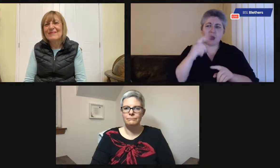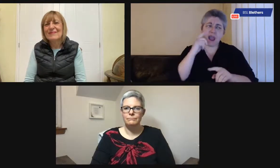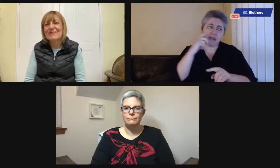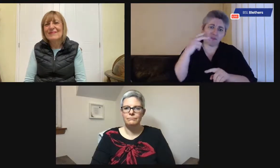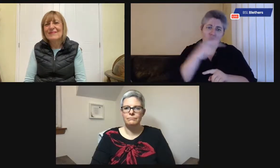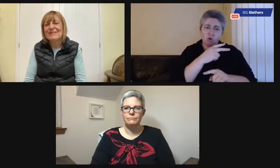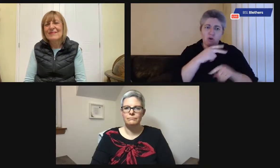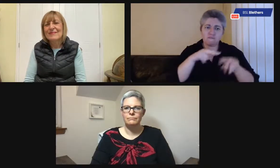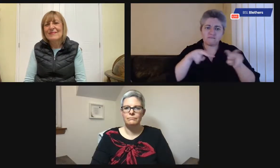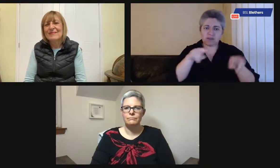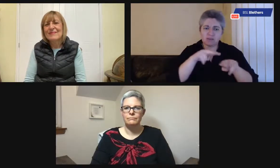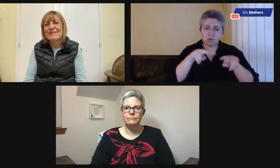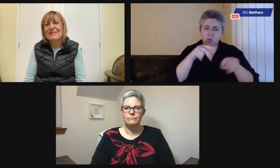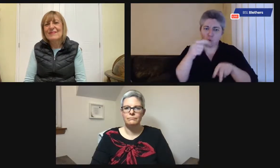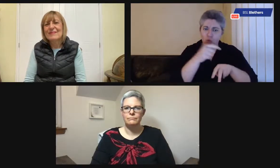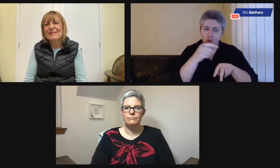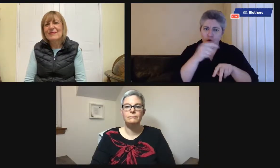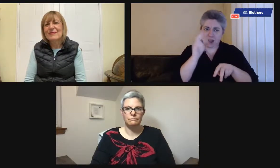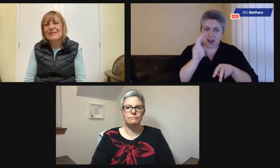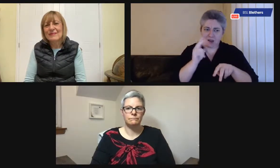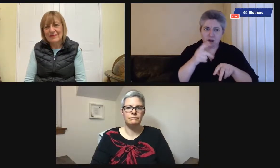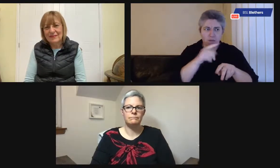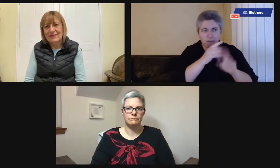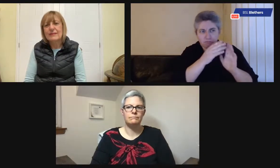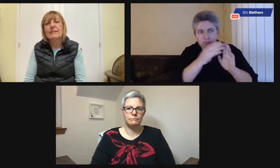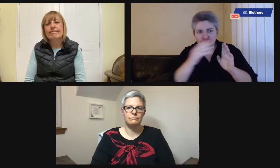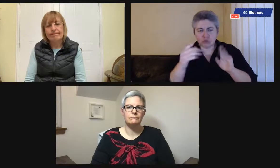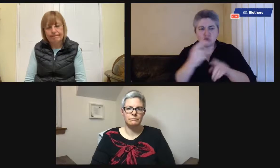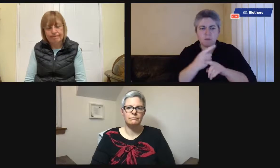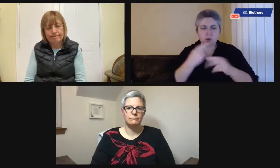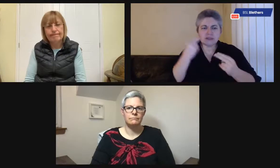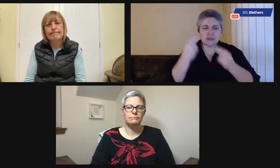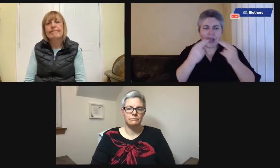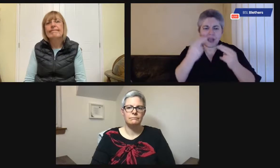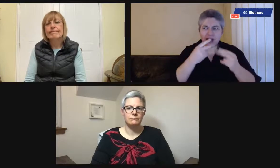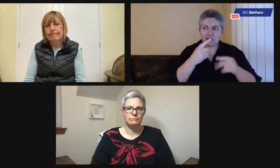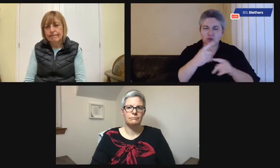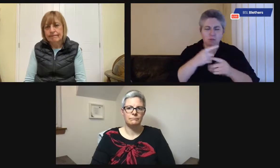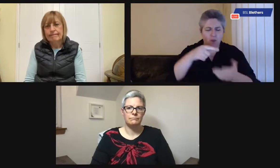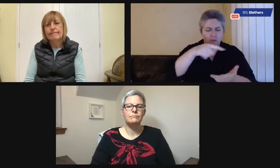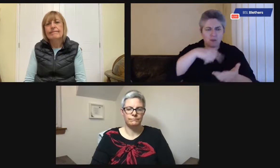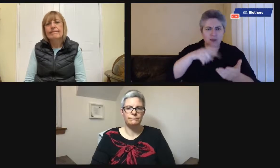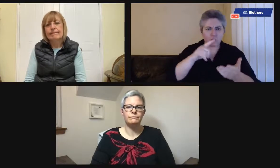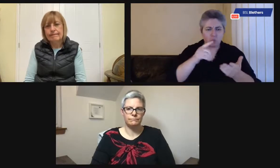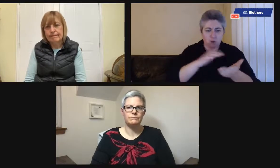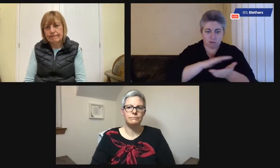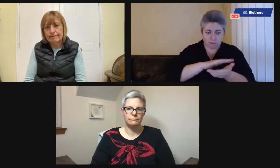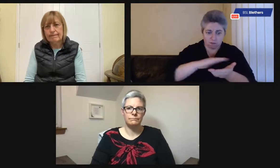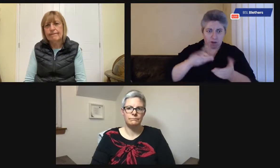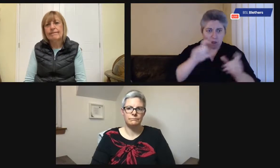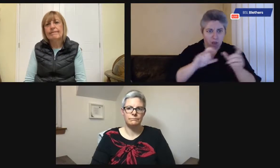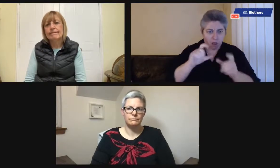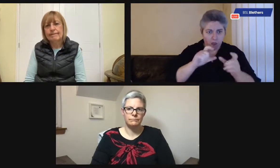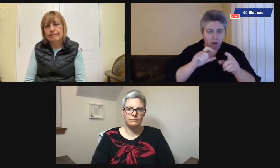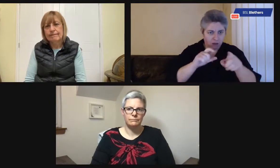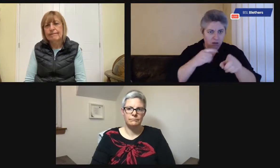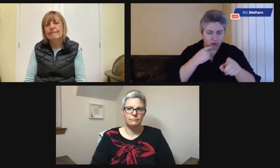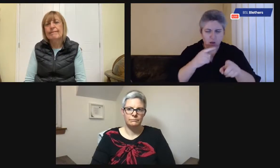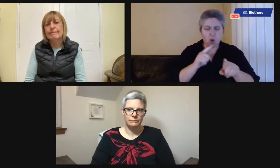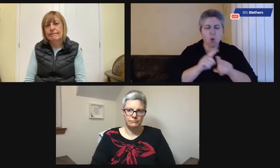So, what we're wanting to stress here is that you should watch the video. Watch these from the website. Watch these nine videos.